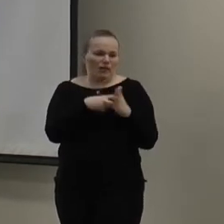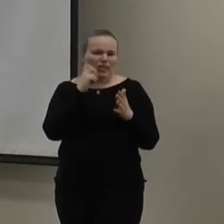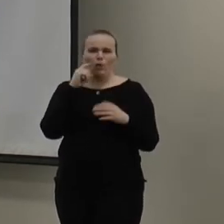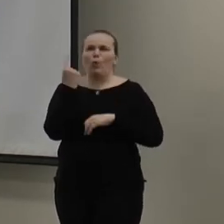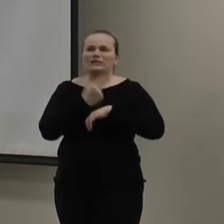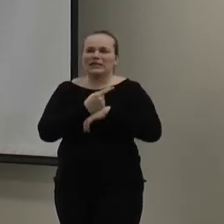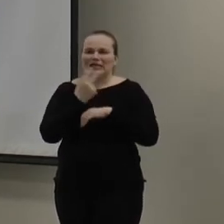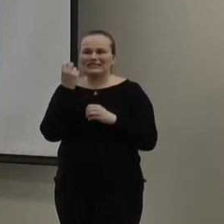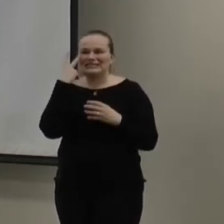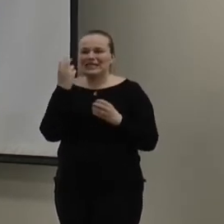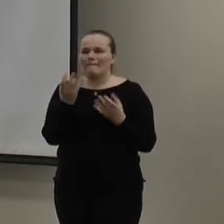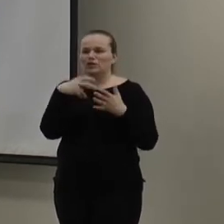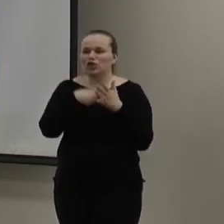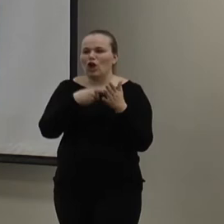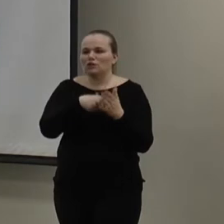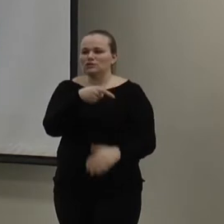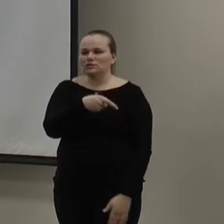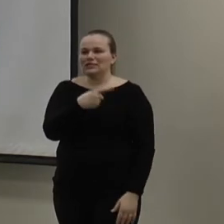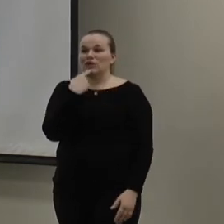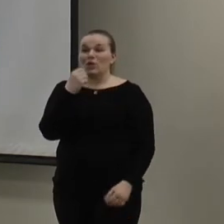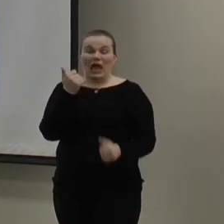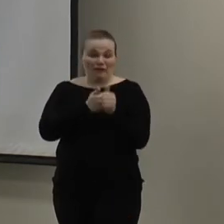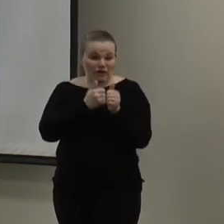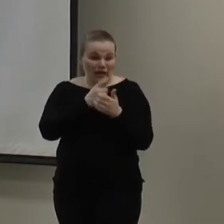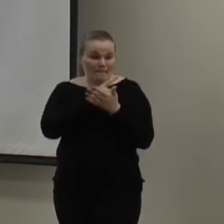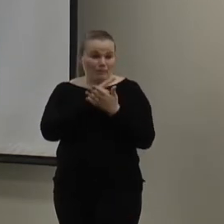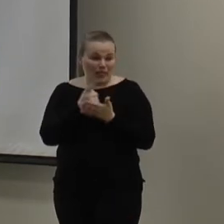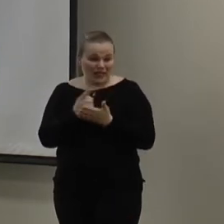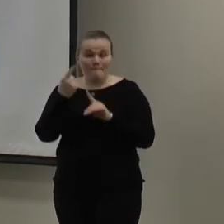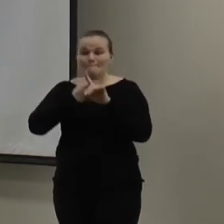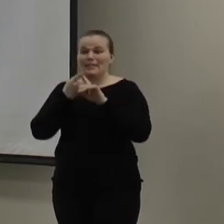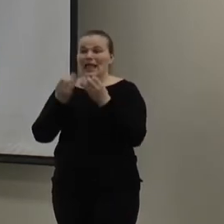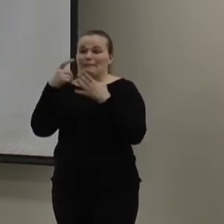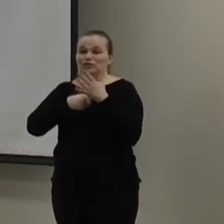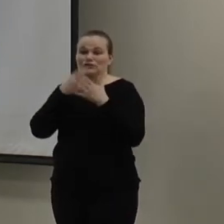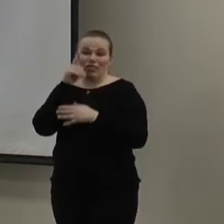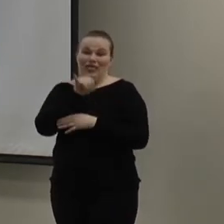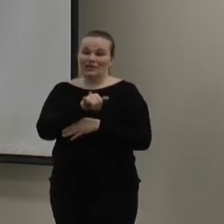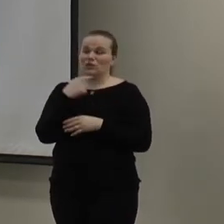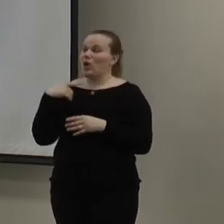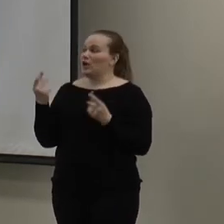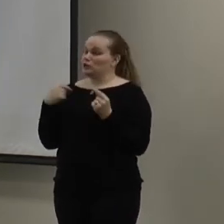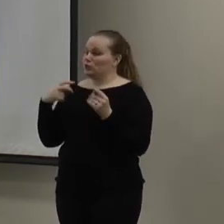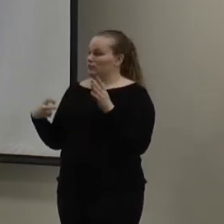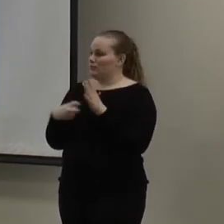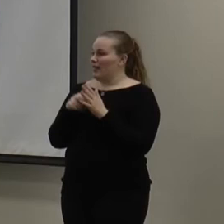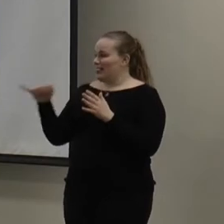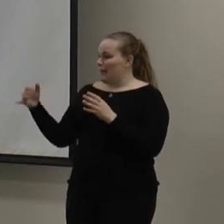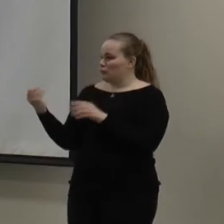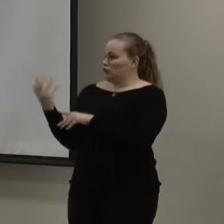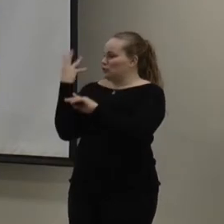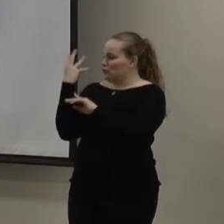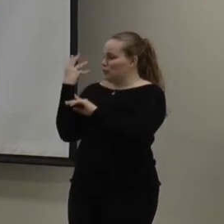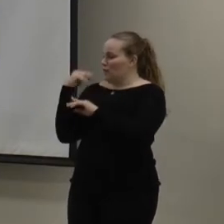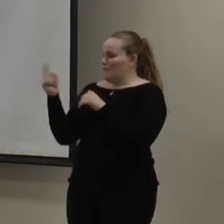day and see how much it costs you. It'll tell you the daily, weekly, and monthly charge. So, I plugged in this projector